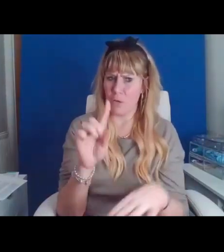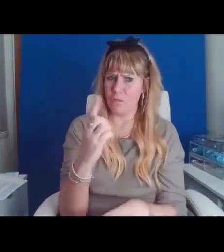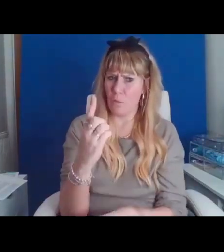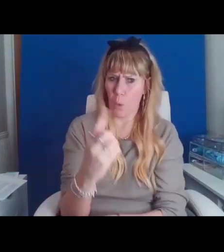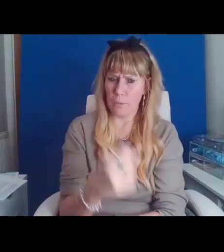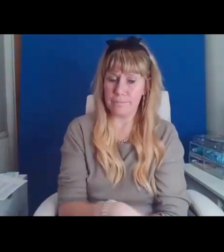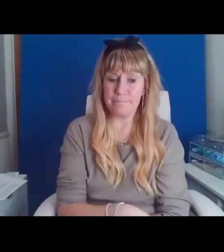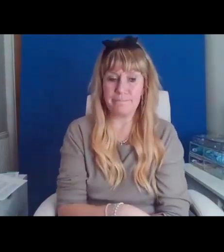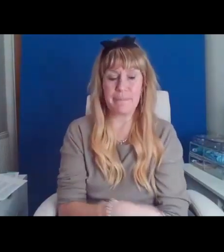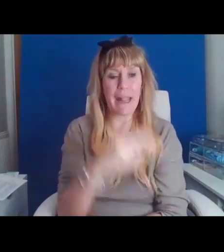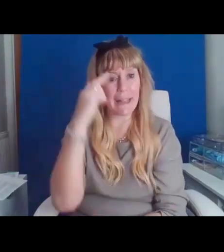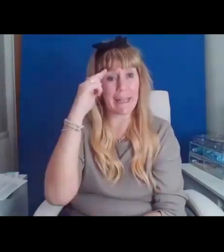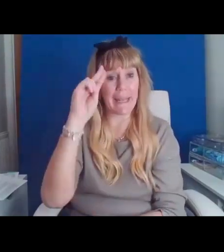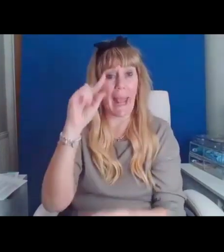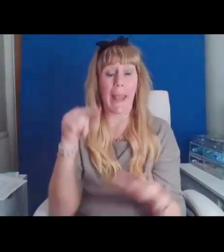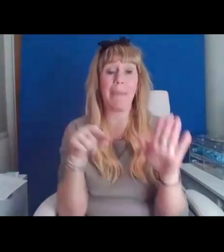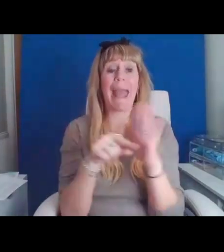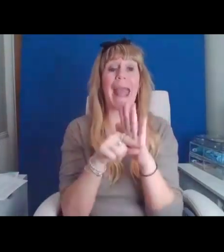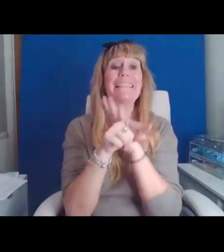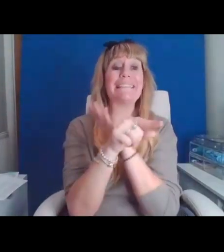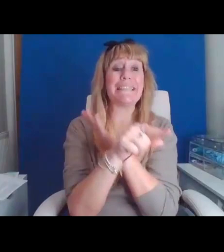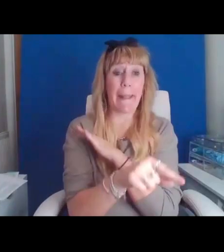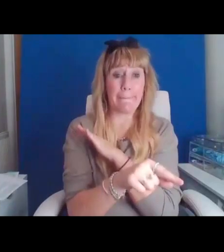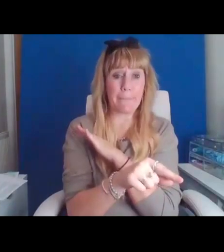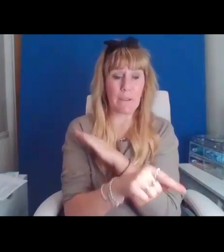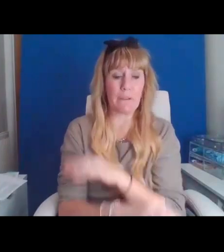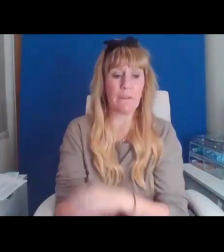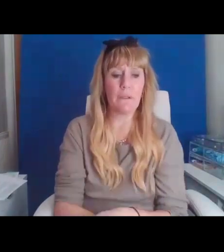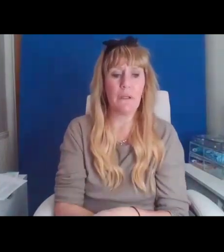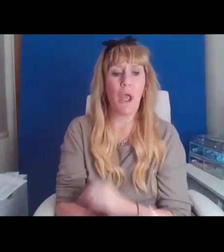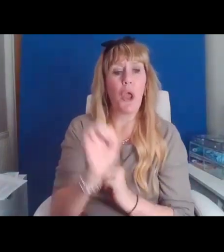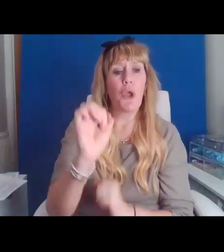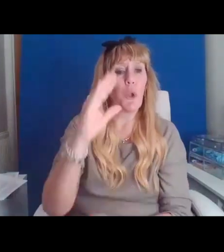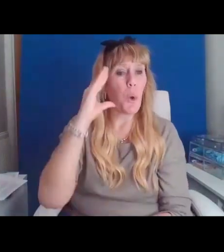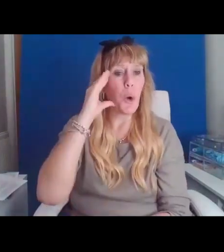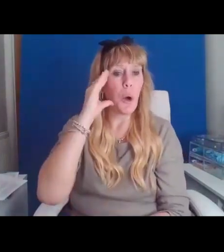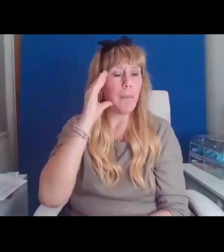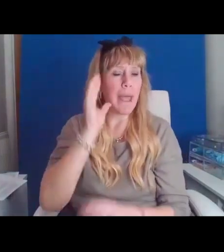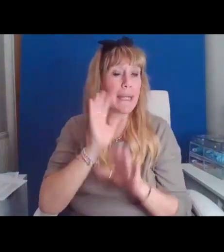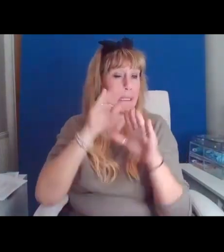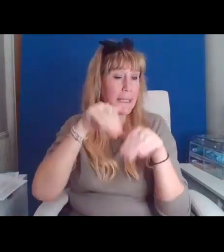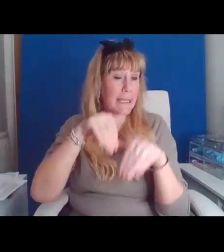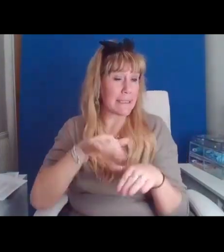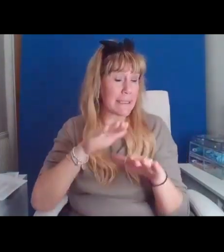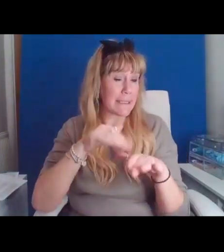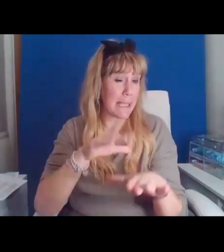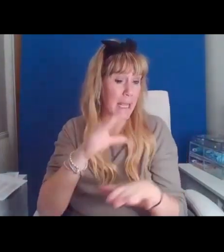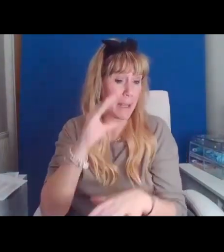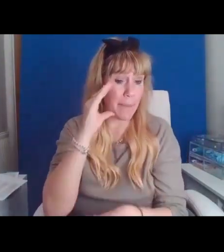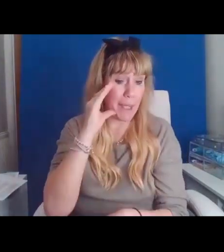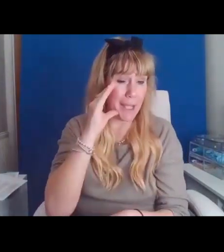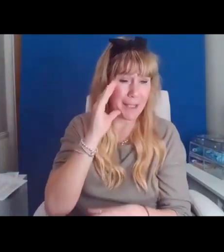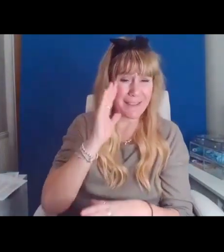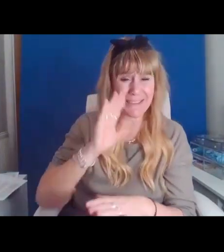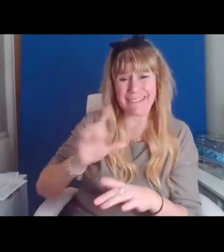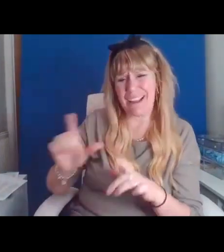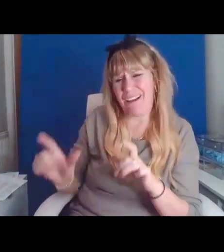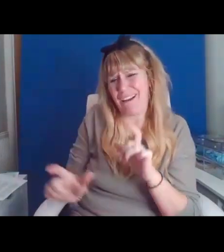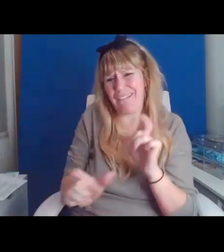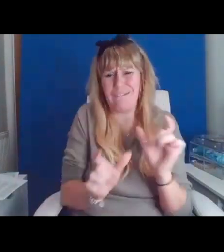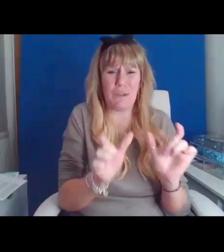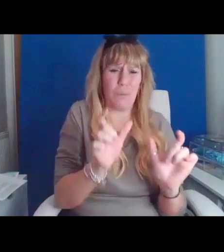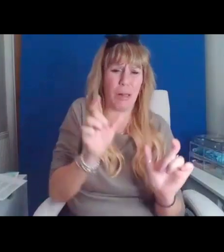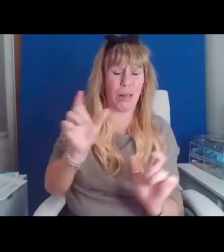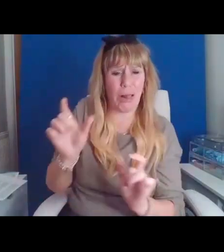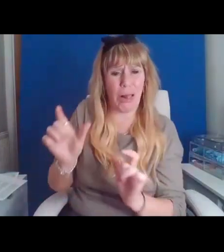Your bed is the seabed. You are shifting to get comfortable, but always a sharp shell or oddly